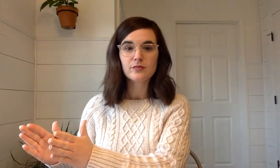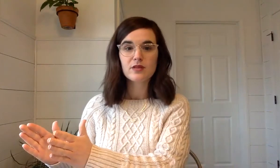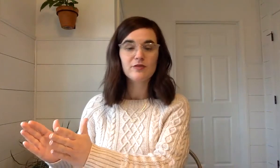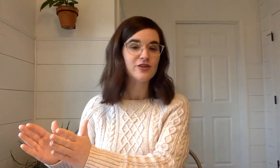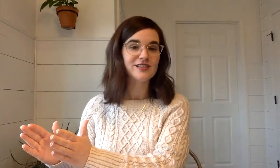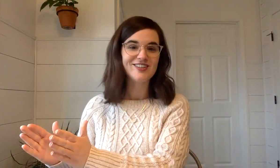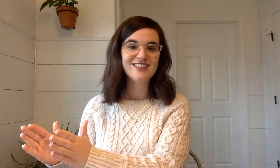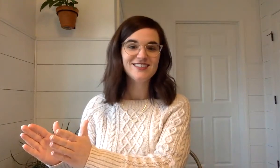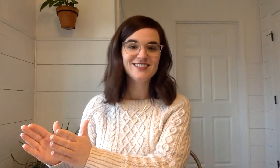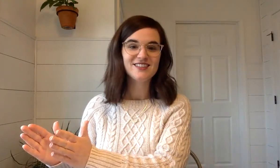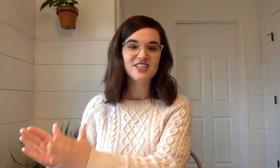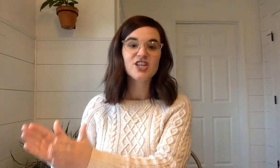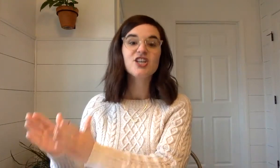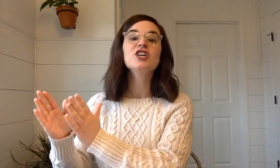First sound is...